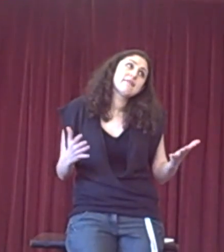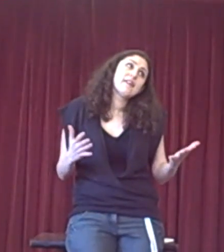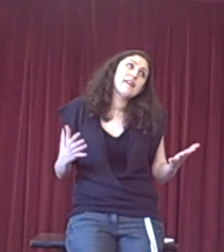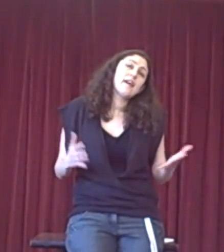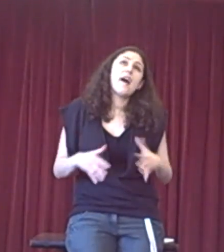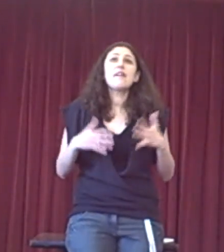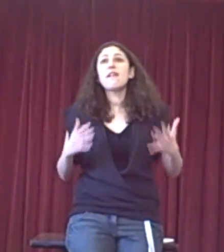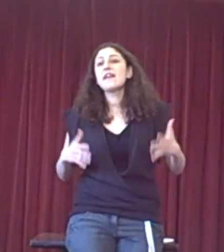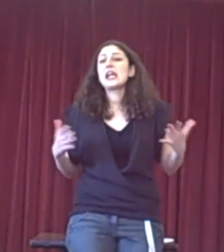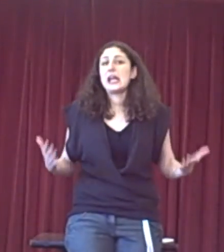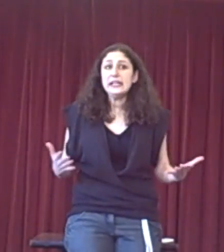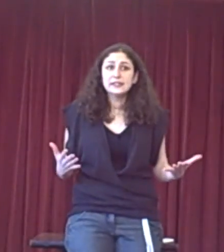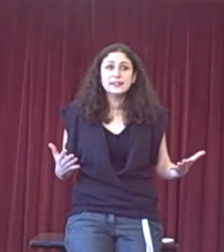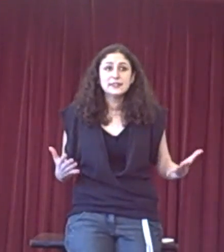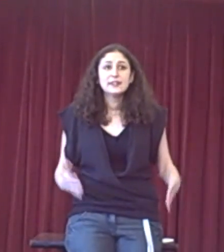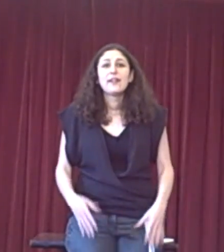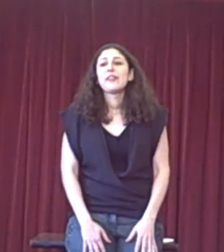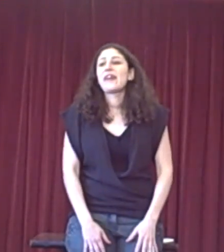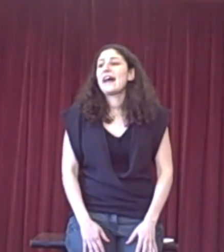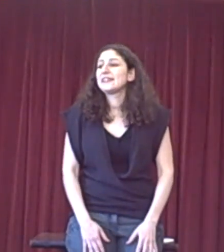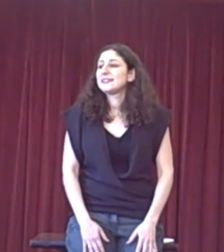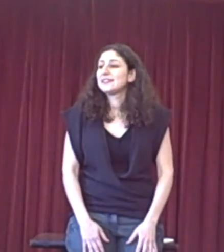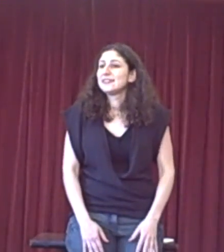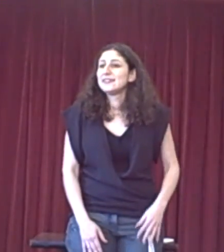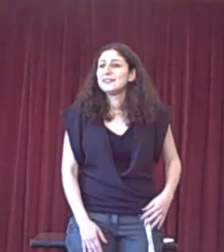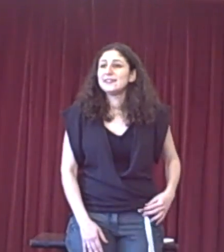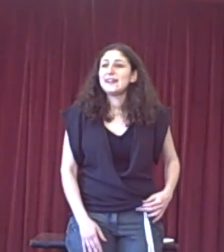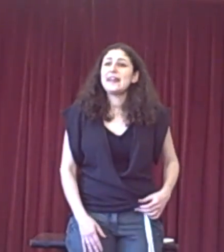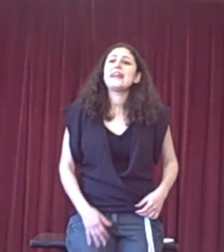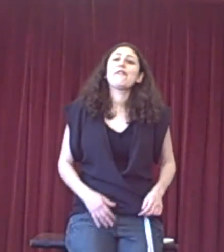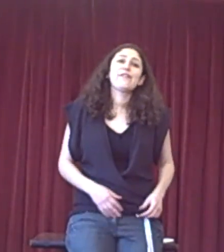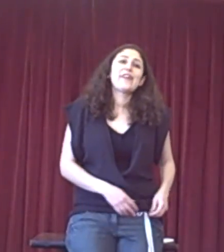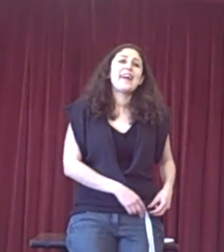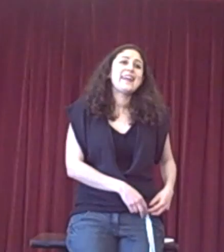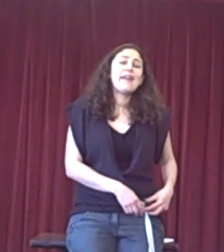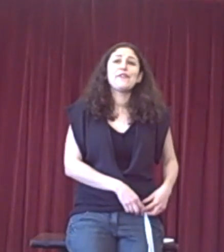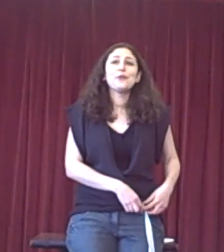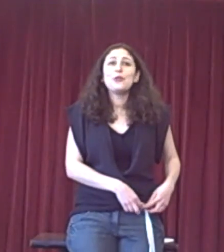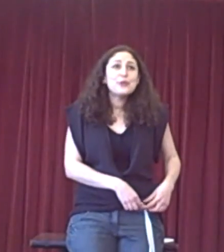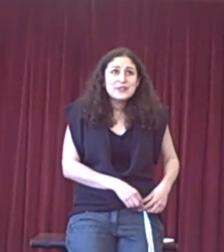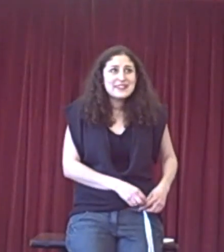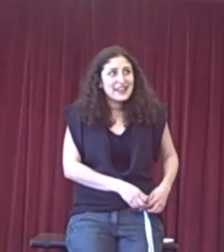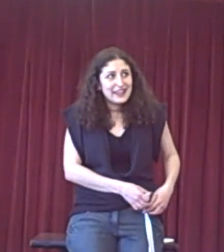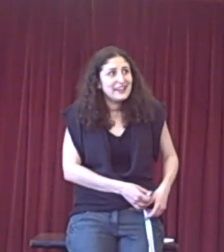It's unlikely that if they, if you lose the